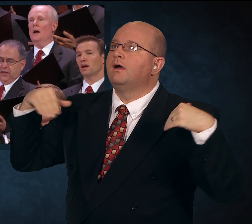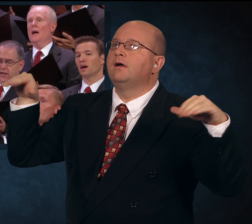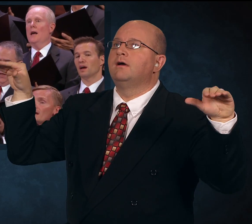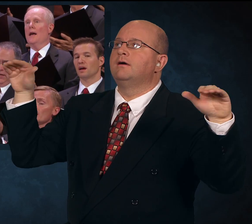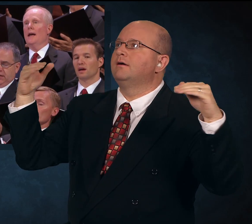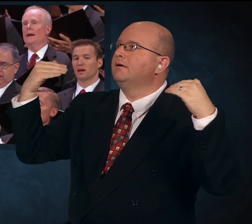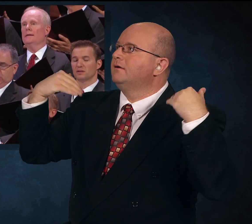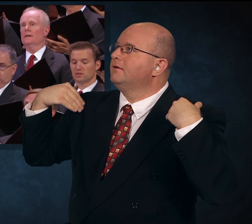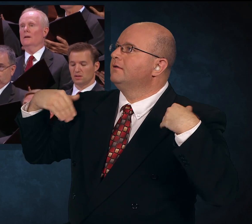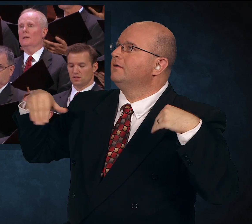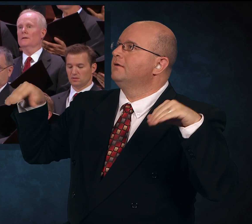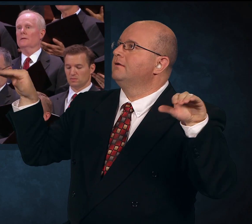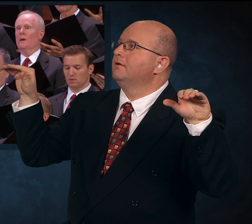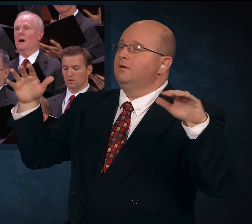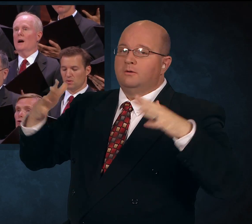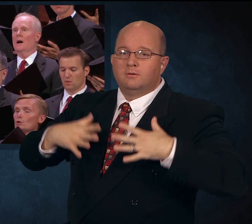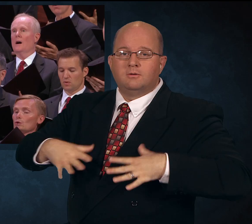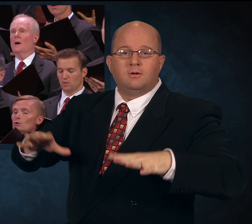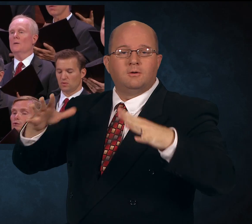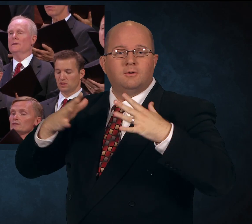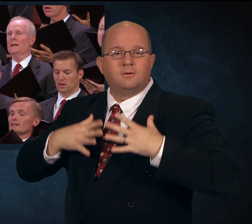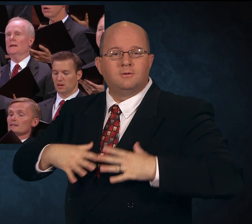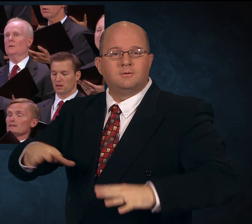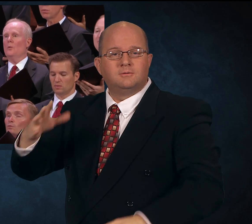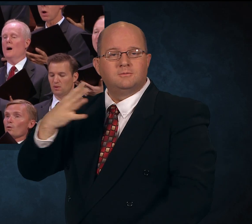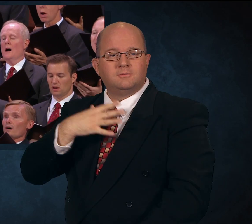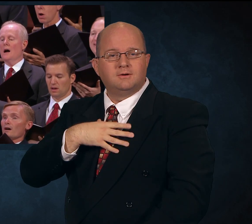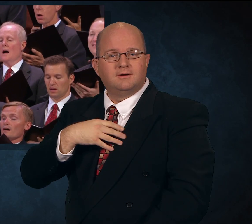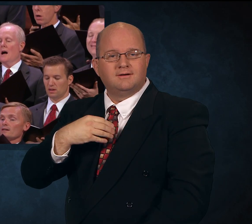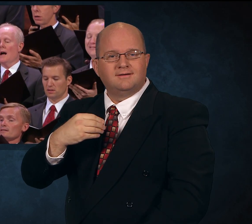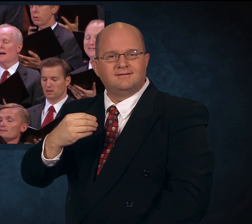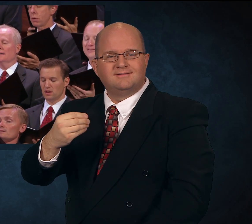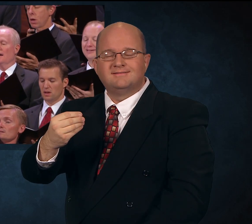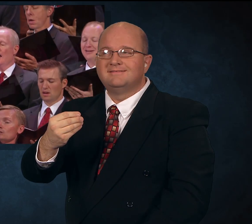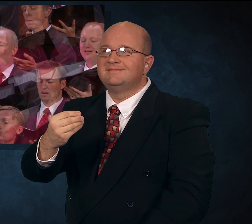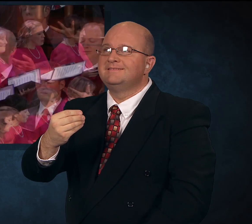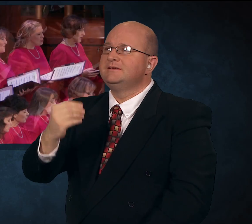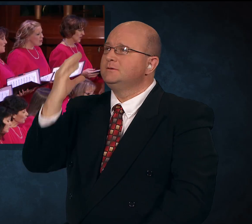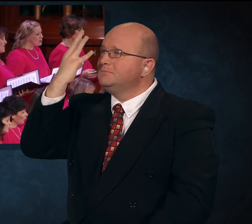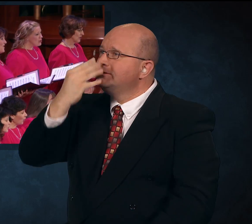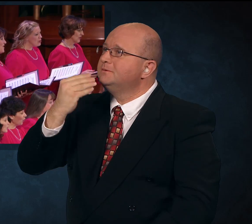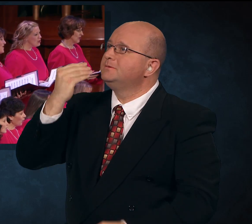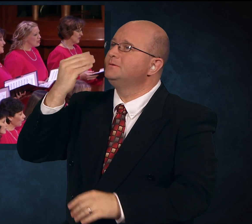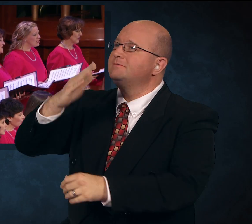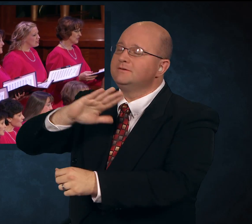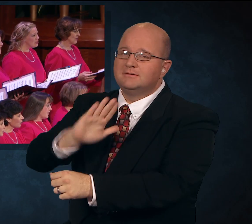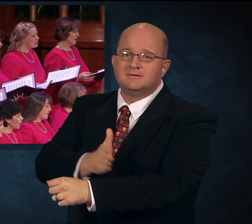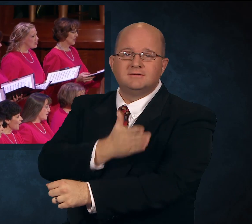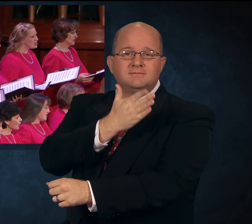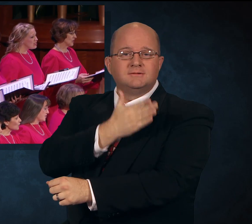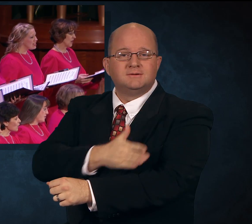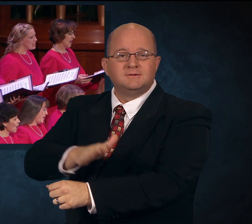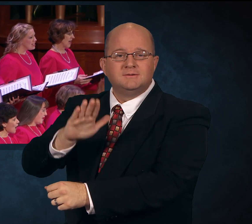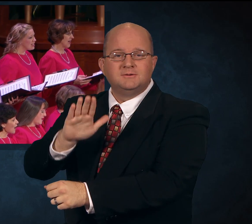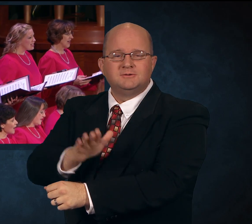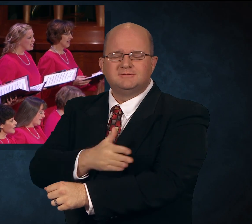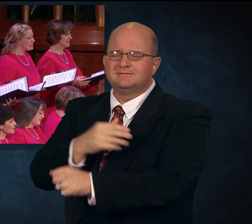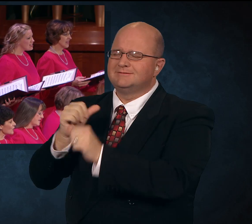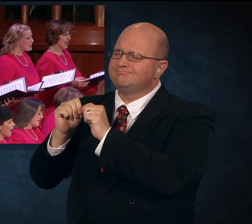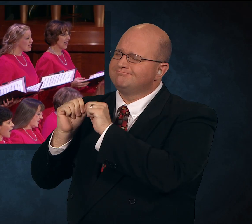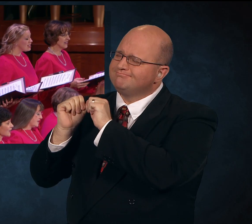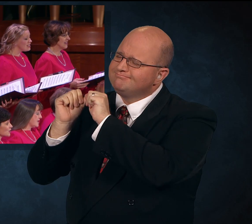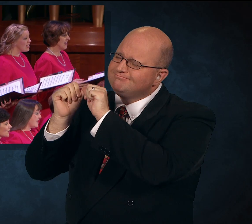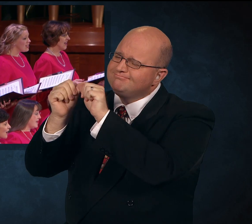angels gold in light, Beautiful streets